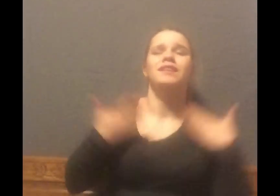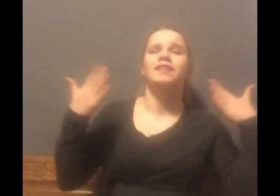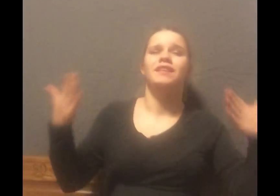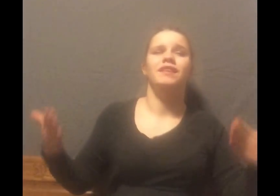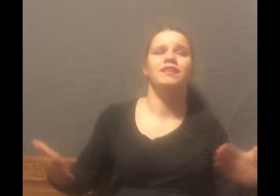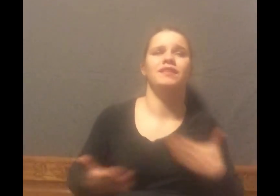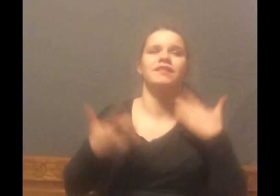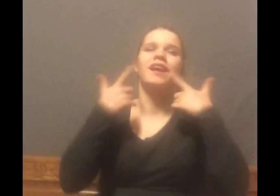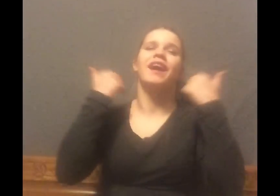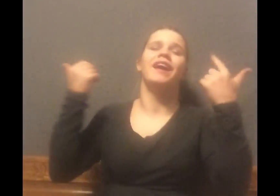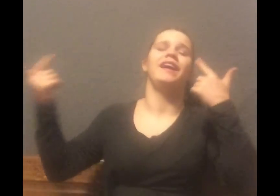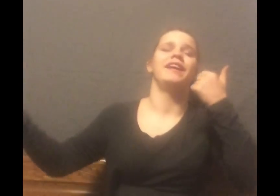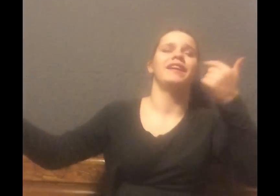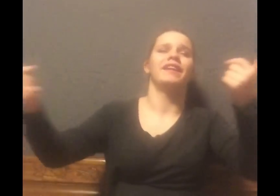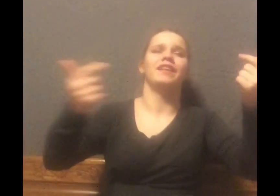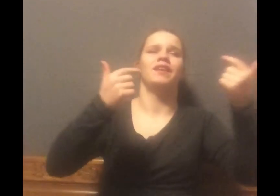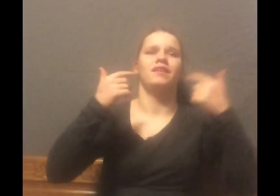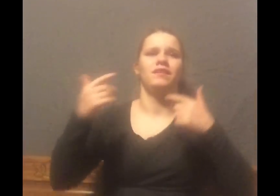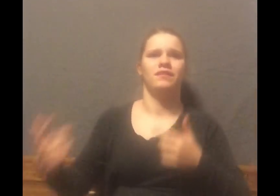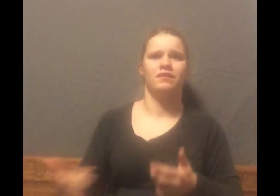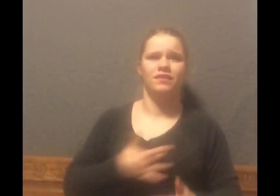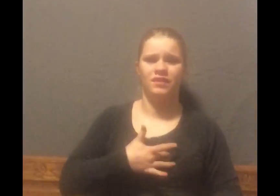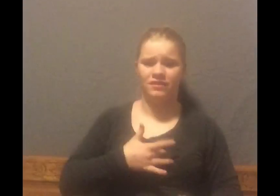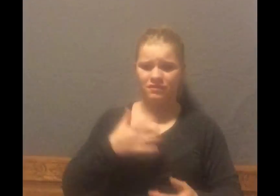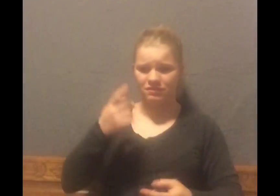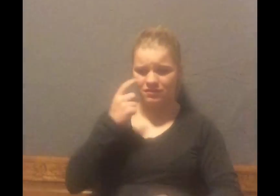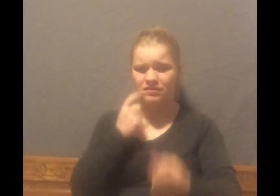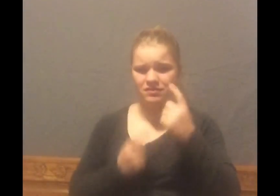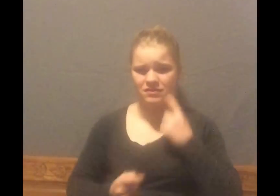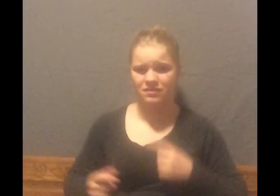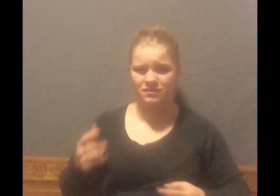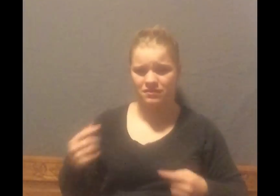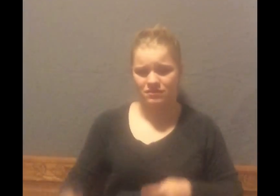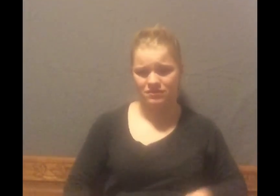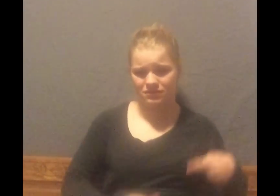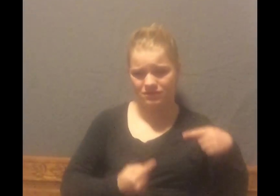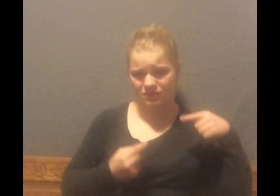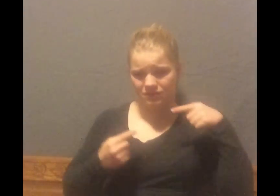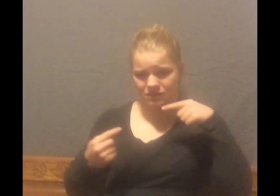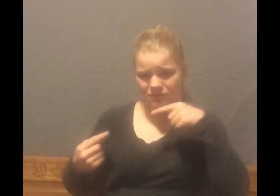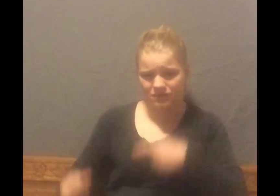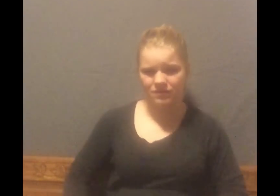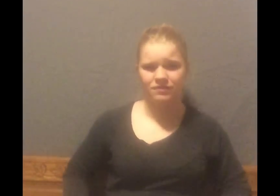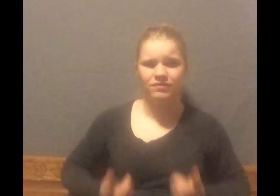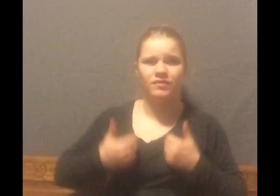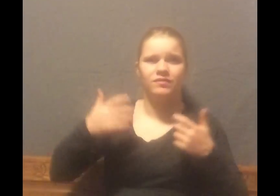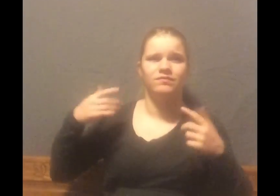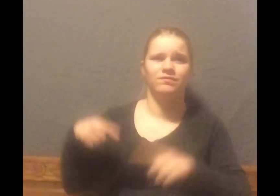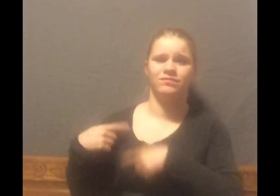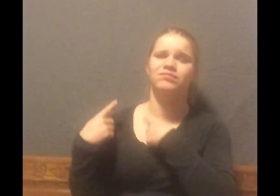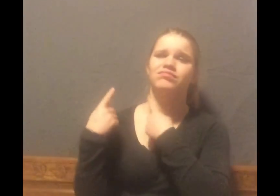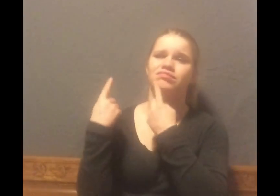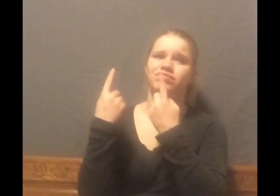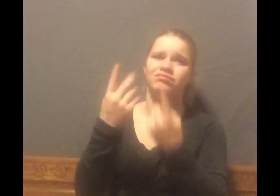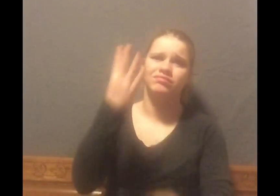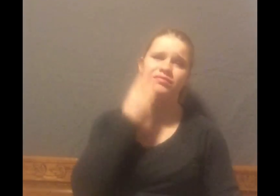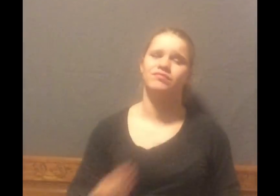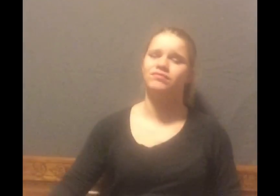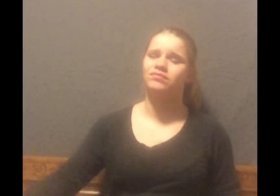of laughter, of tears and troubled times This has been the story of